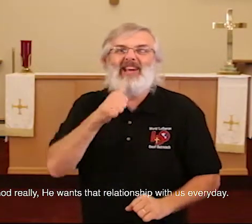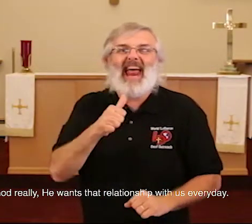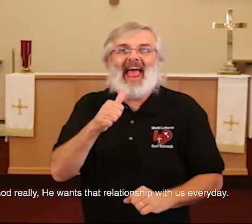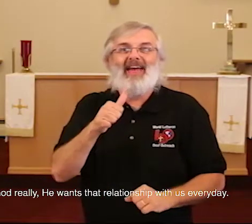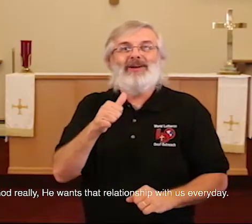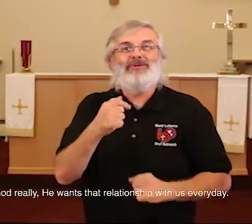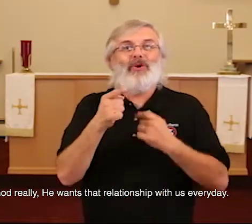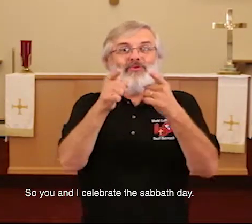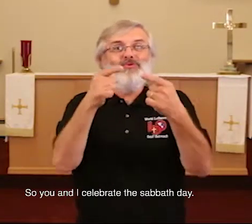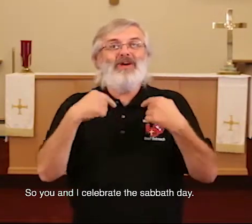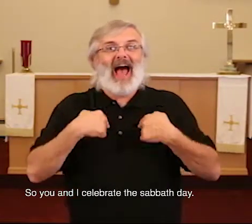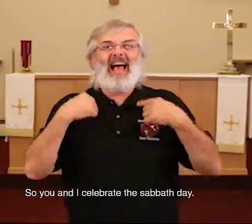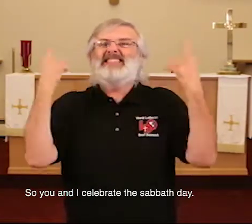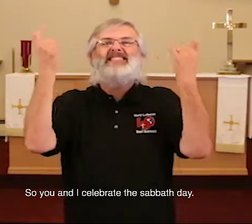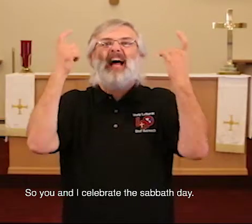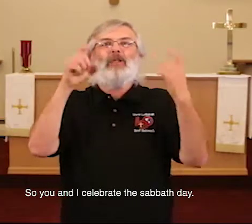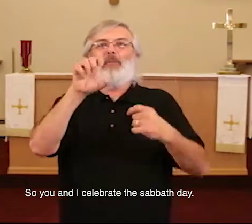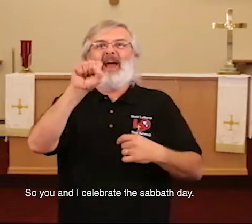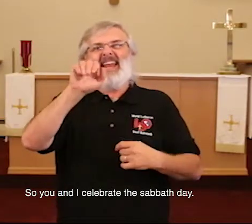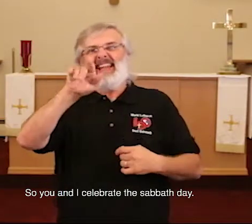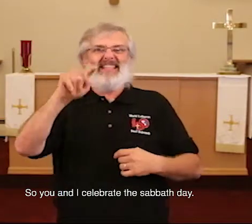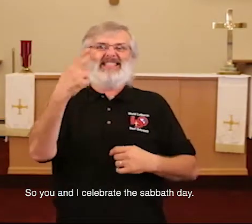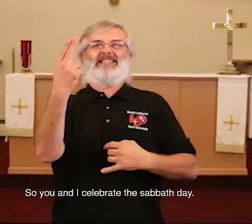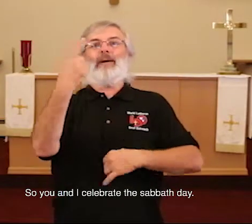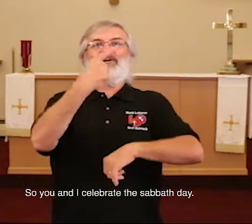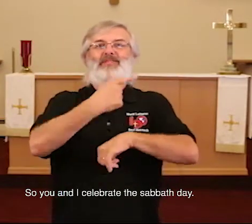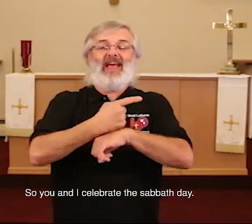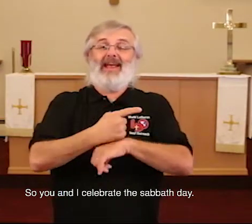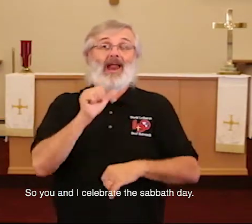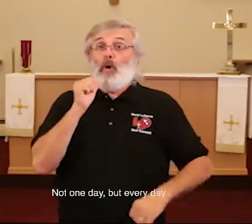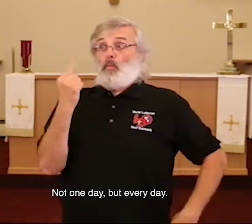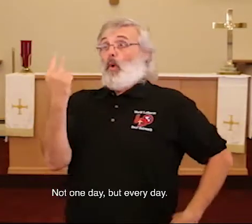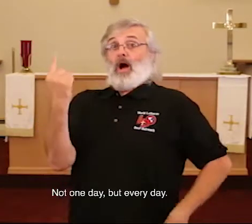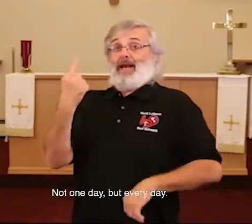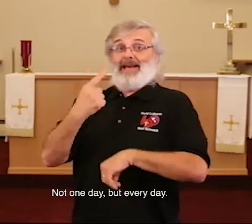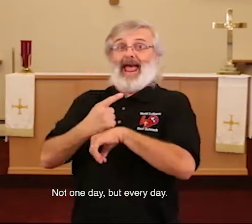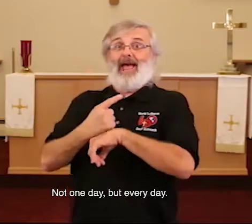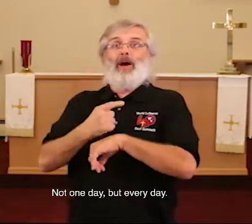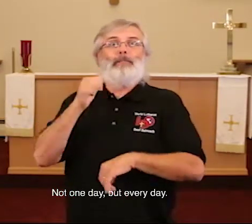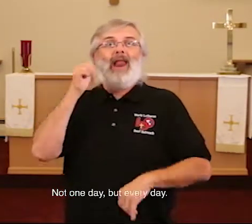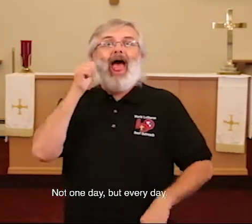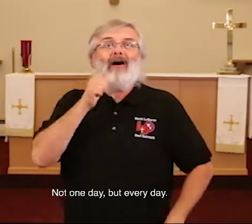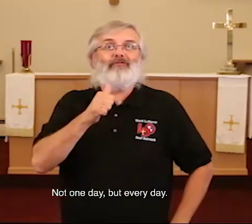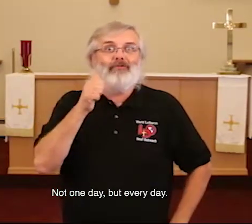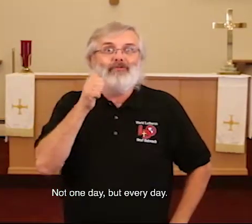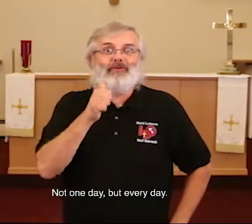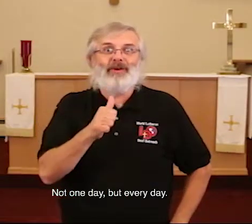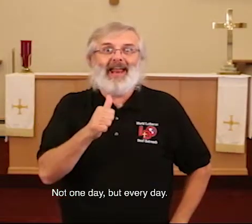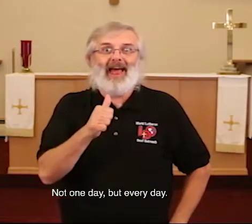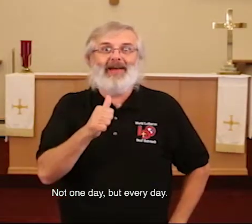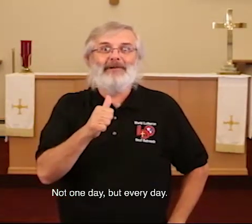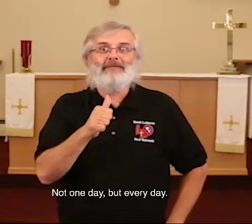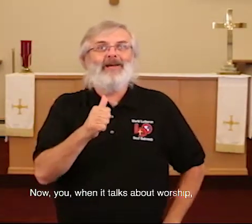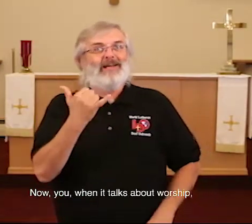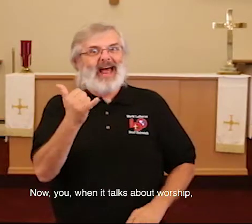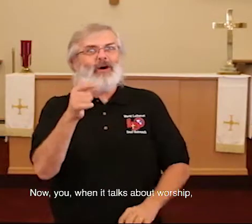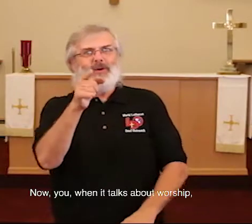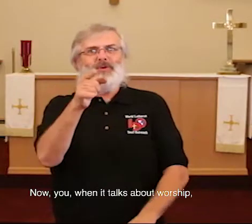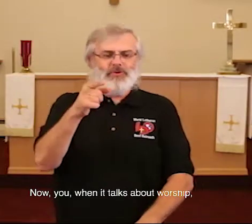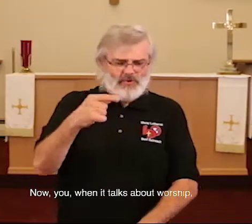day. So you and I celebrate the Sabbath day, not one day, but every day. Now, you,